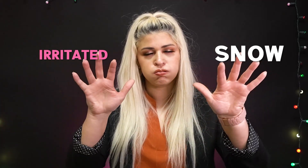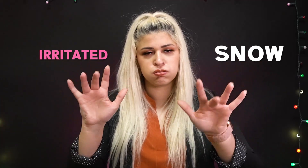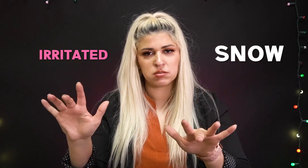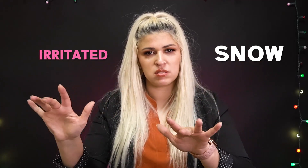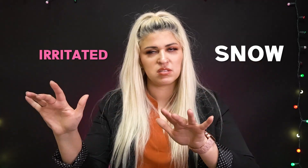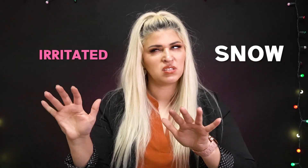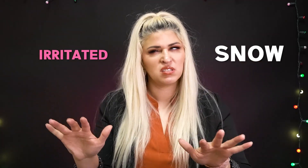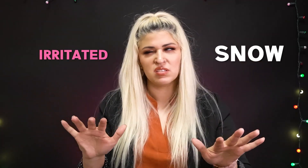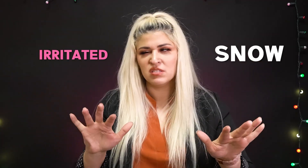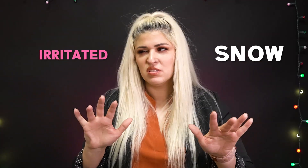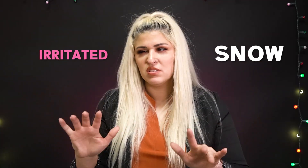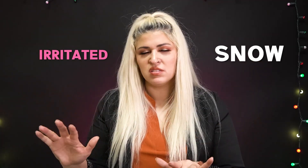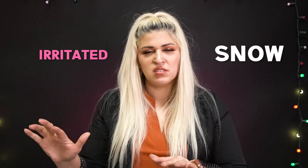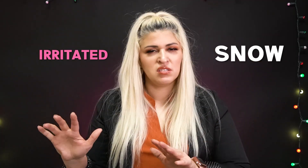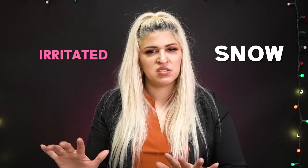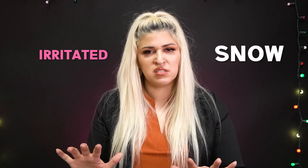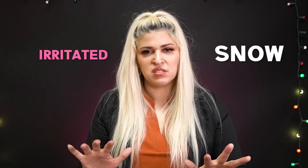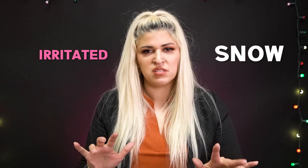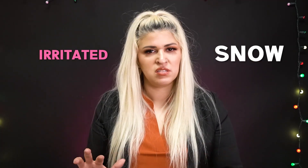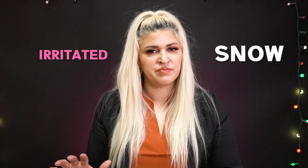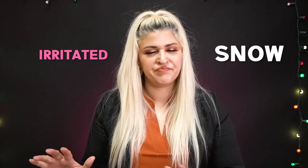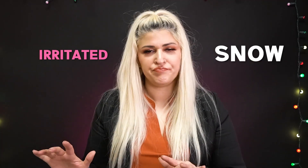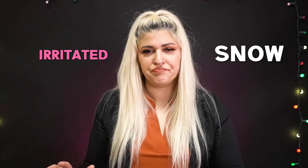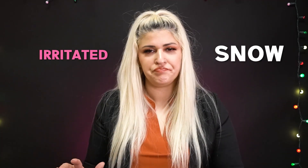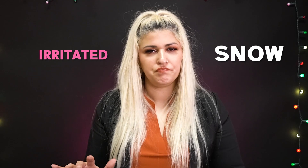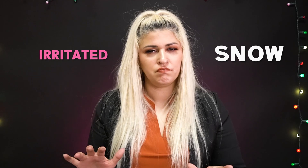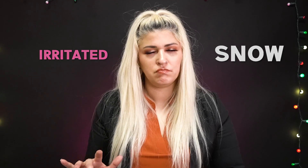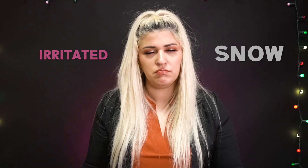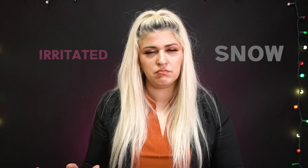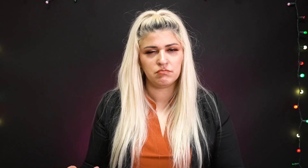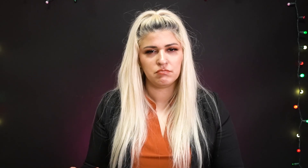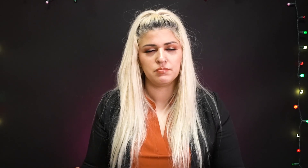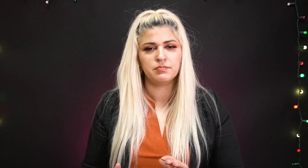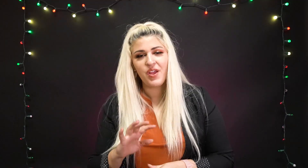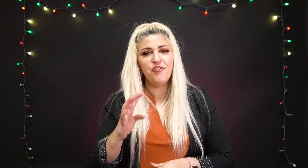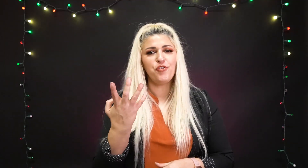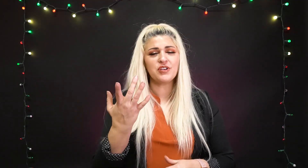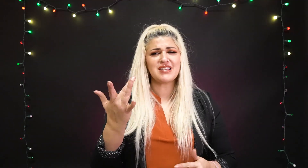irritated